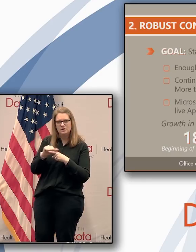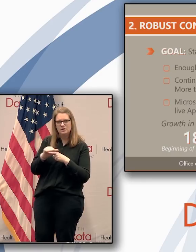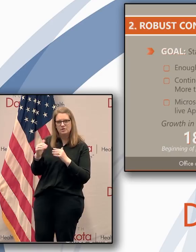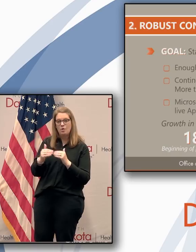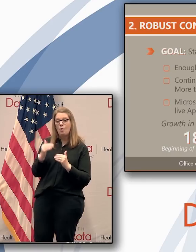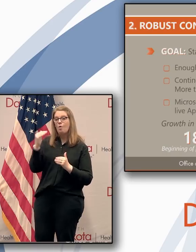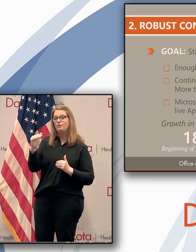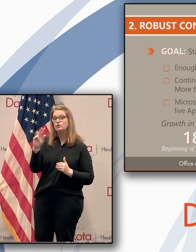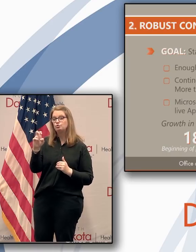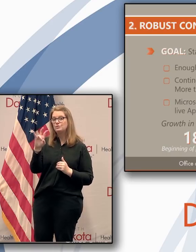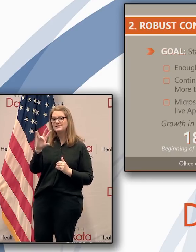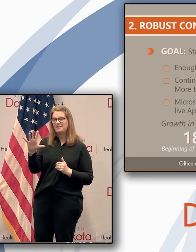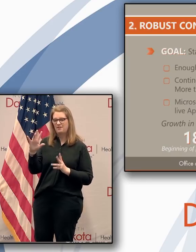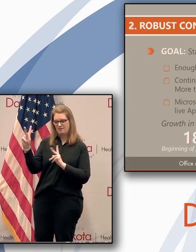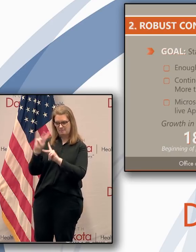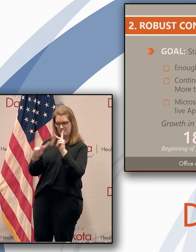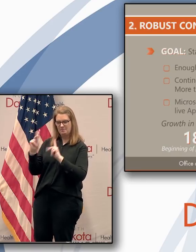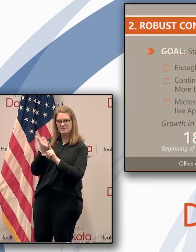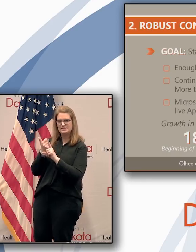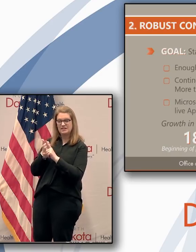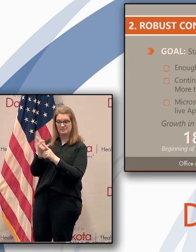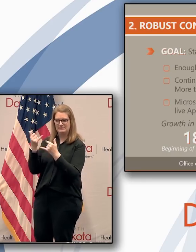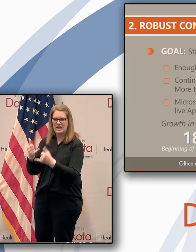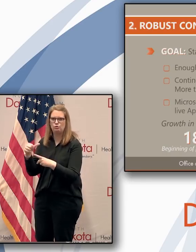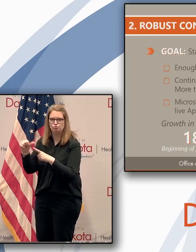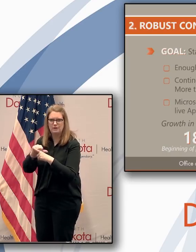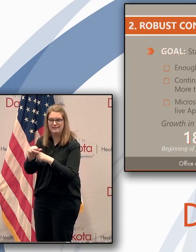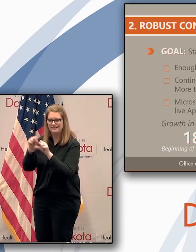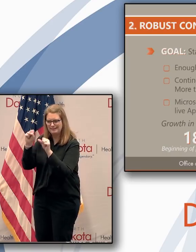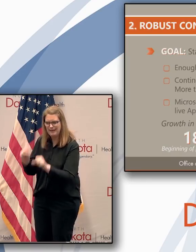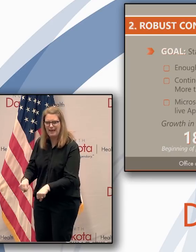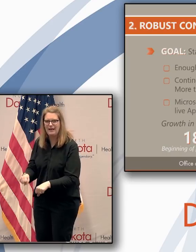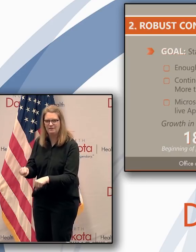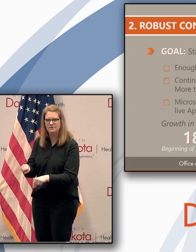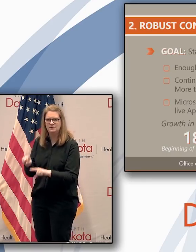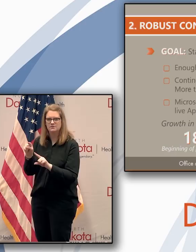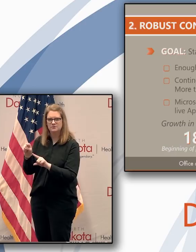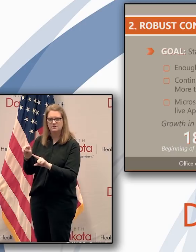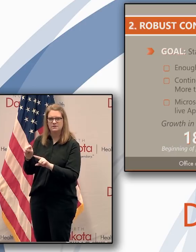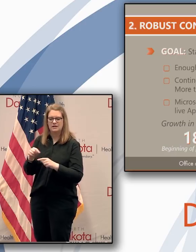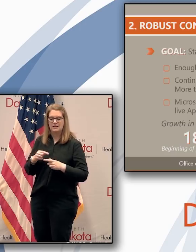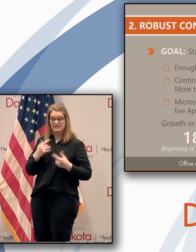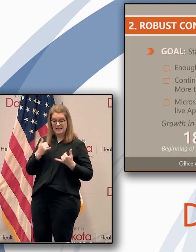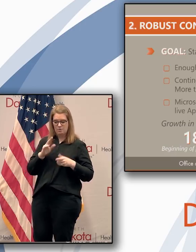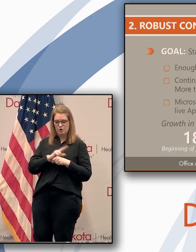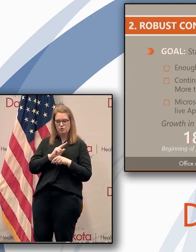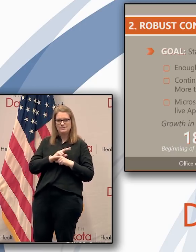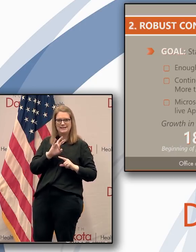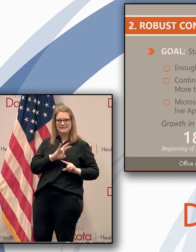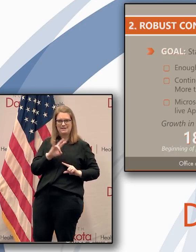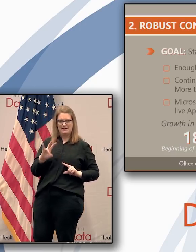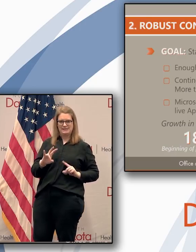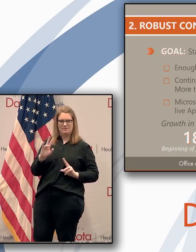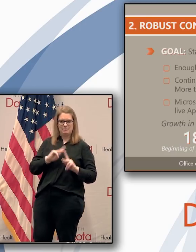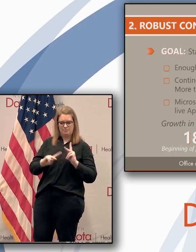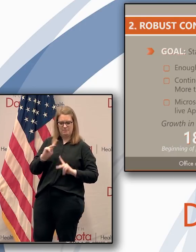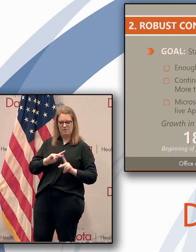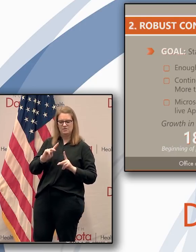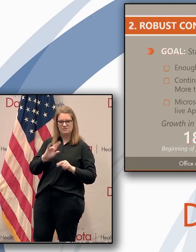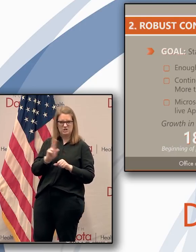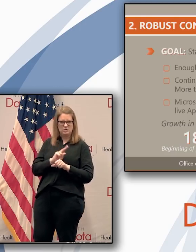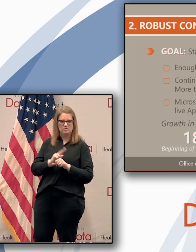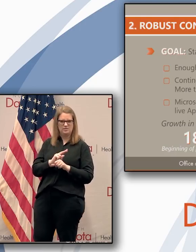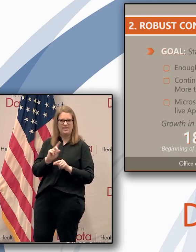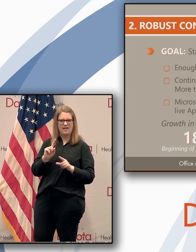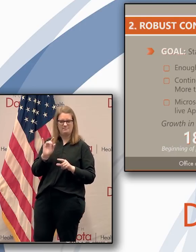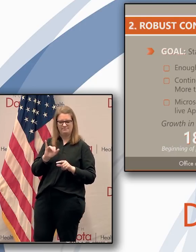275 people that are currently trained. As of today, we're actually using 77 of those. And our goal